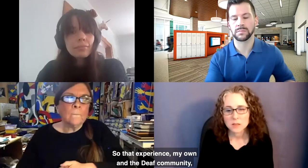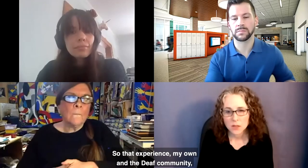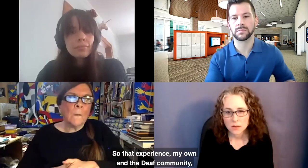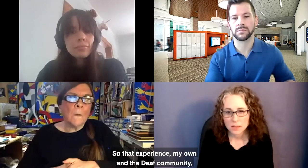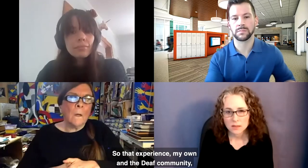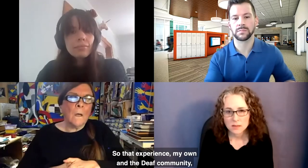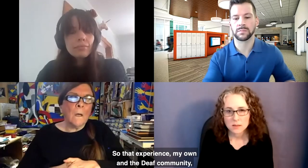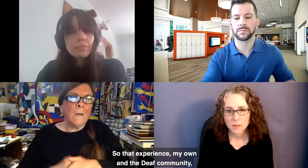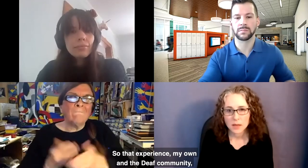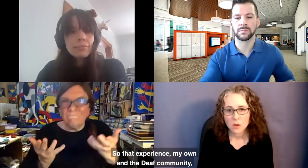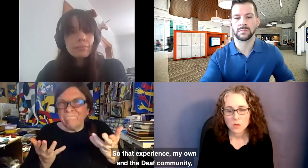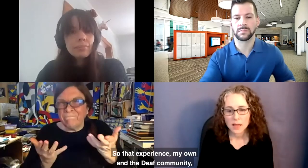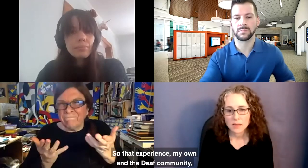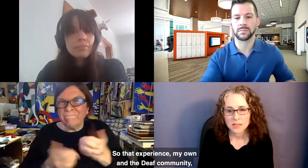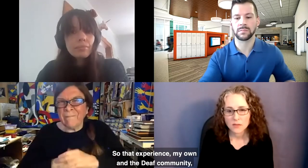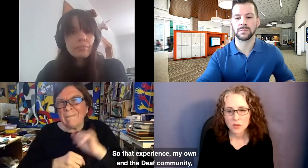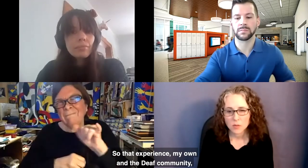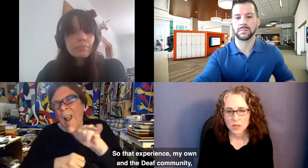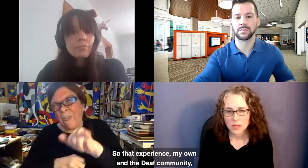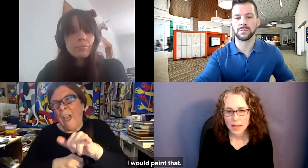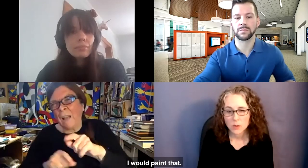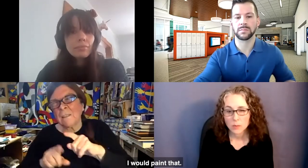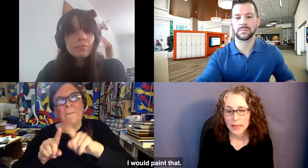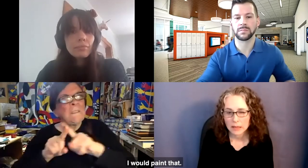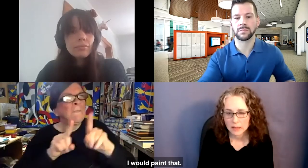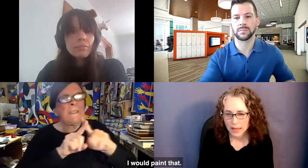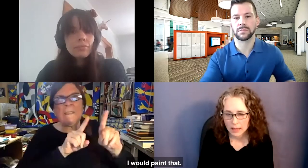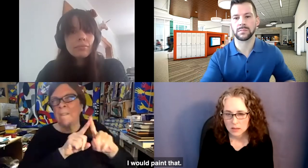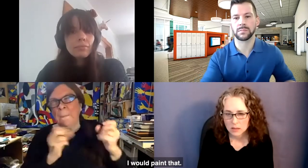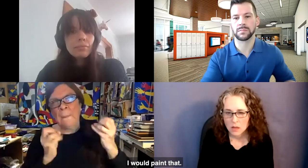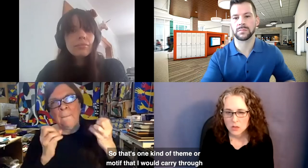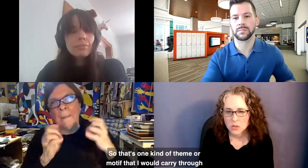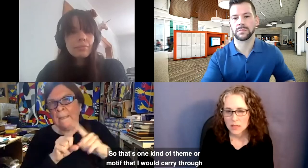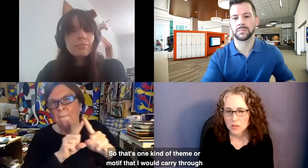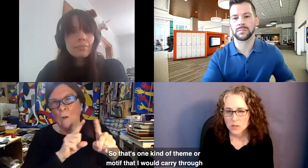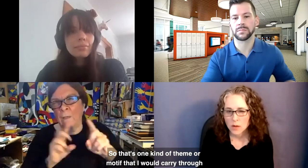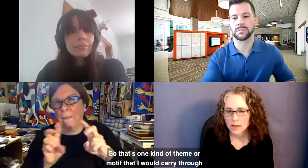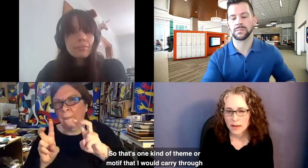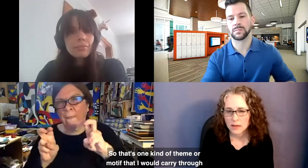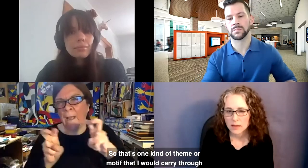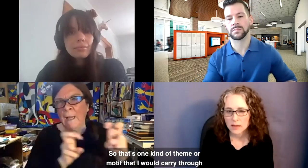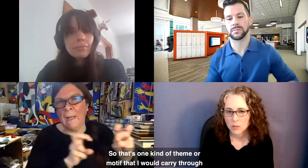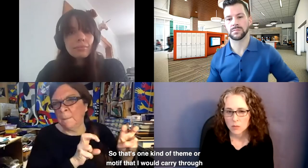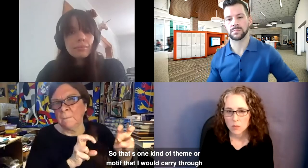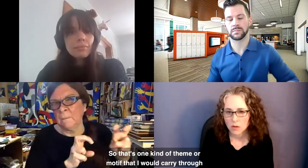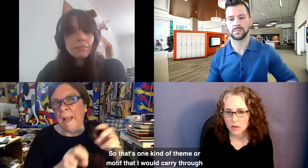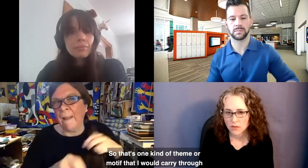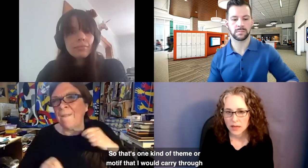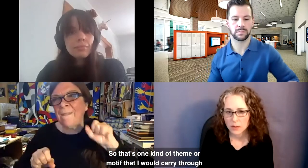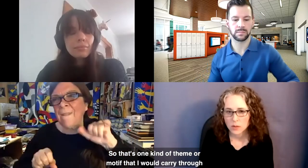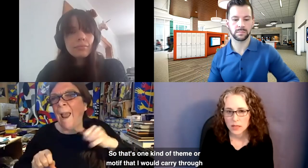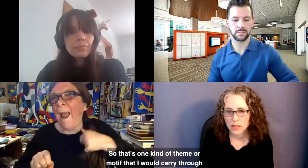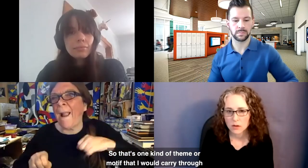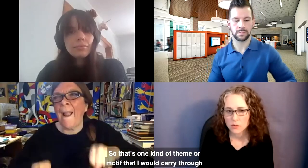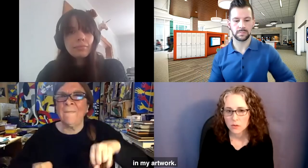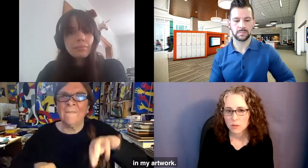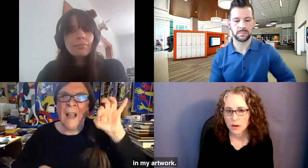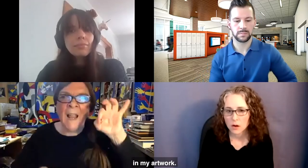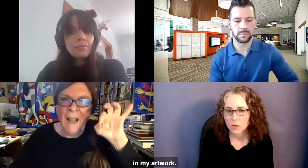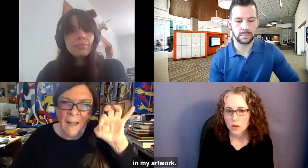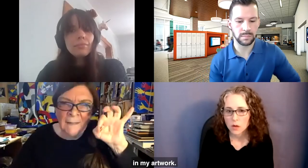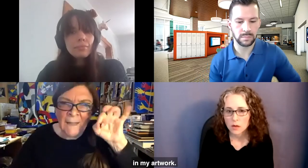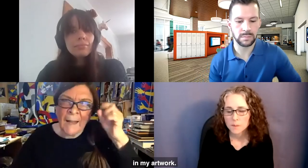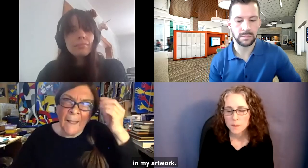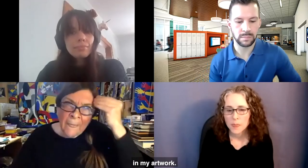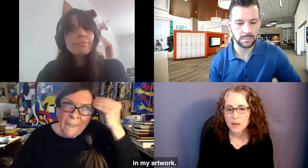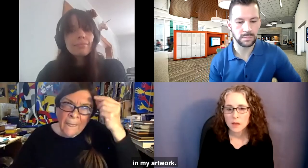experience, my own and the deaf community, I would paint that. So, that's one kind of theme or motive that I would carry through in my